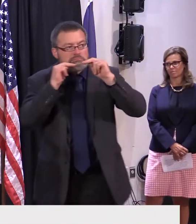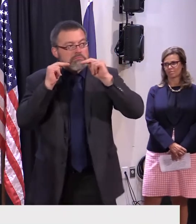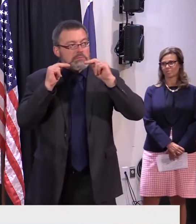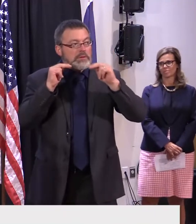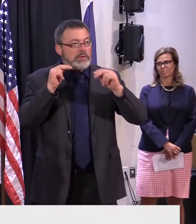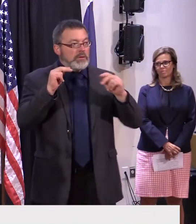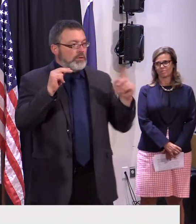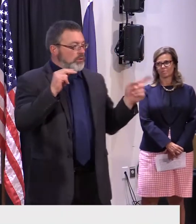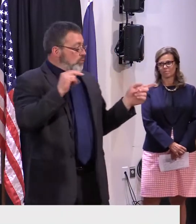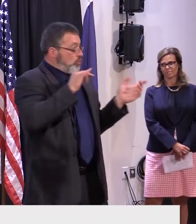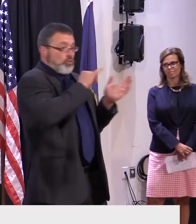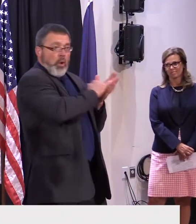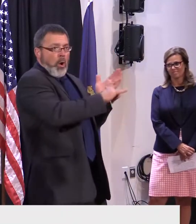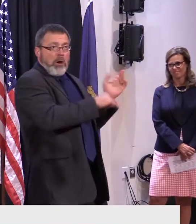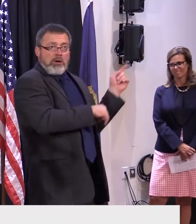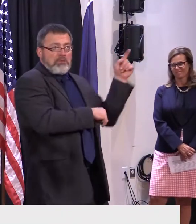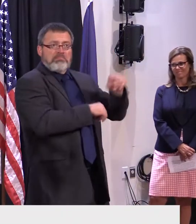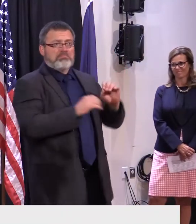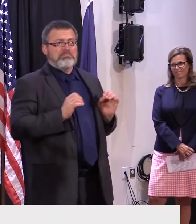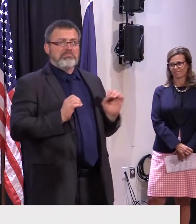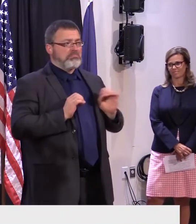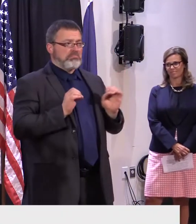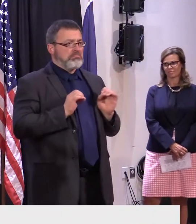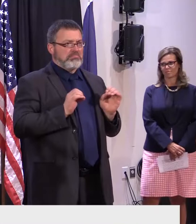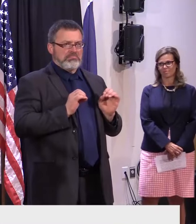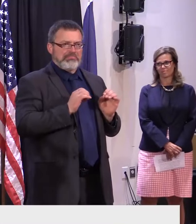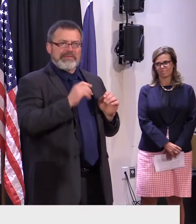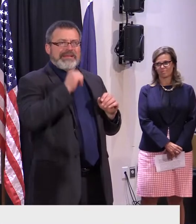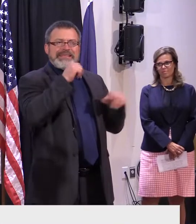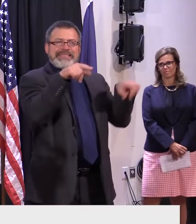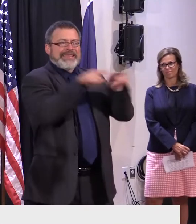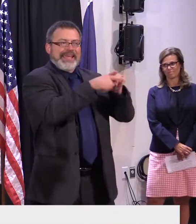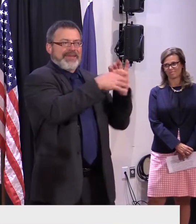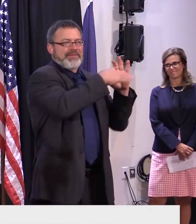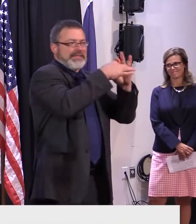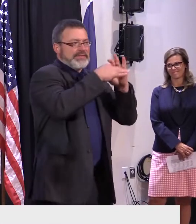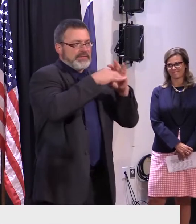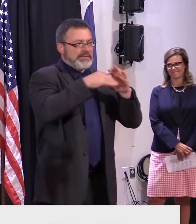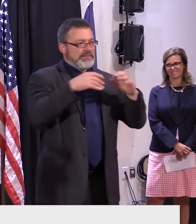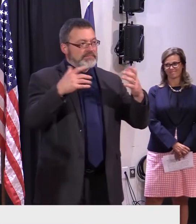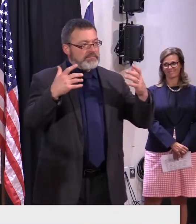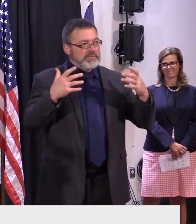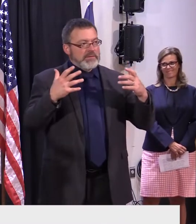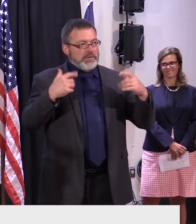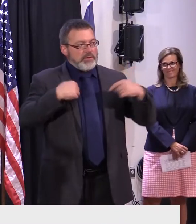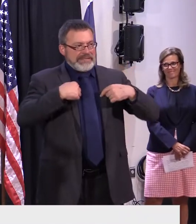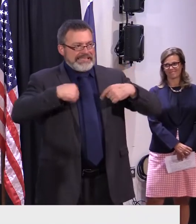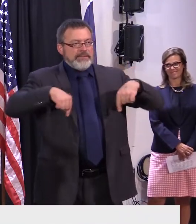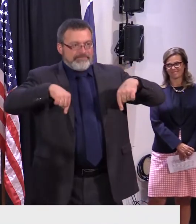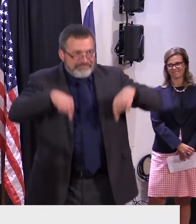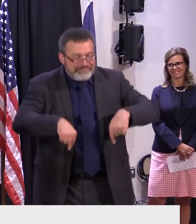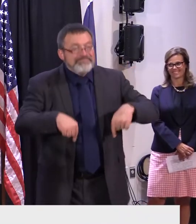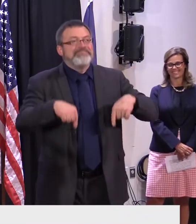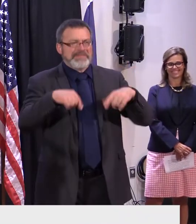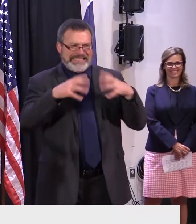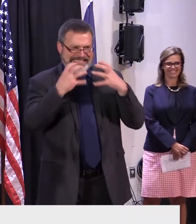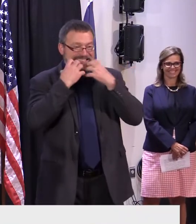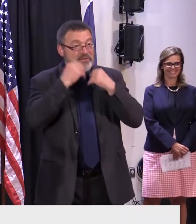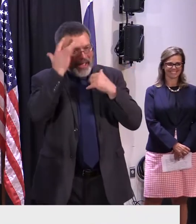of access. And so some have even gone so far as to say that. So we're small, but we try.